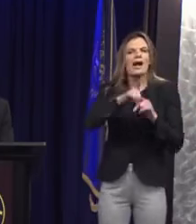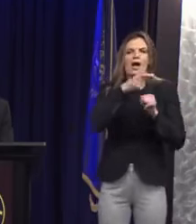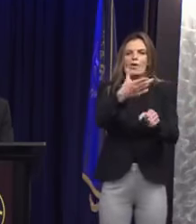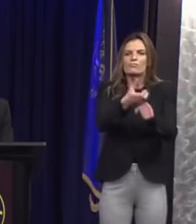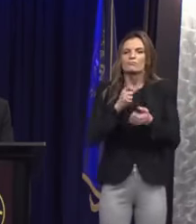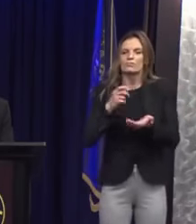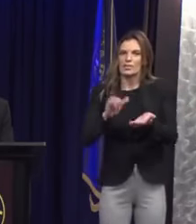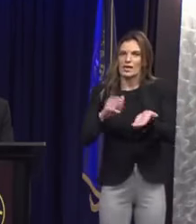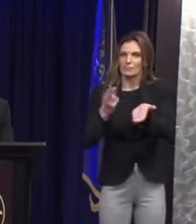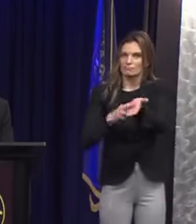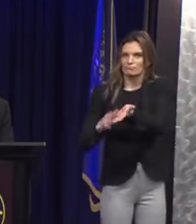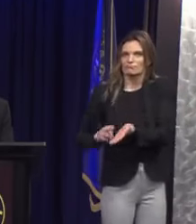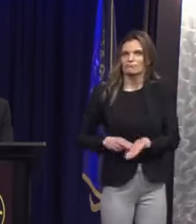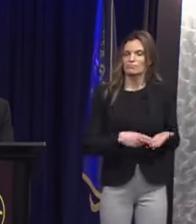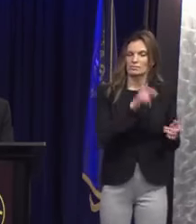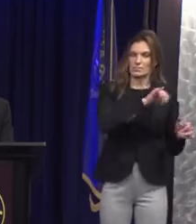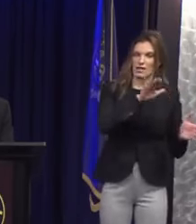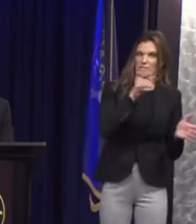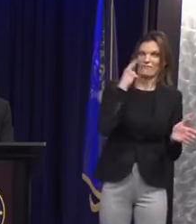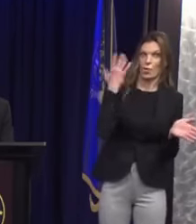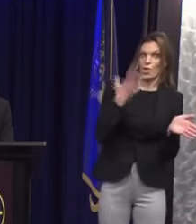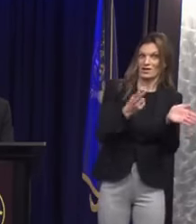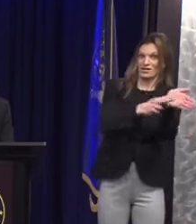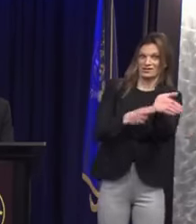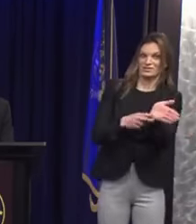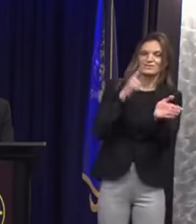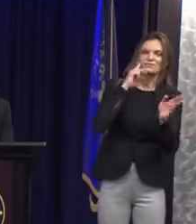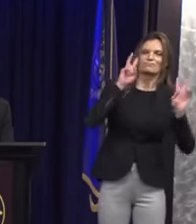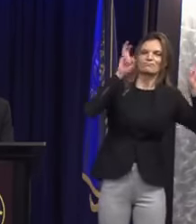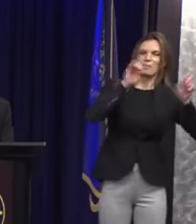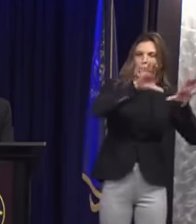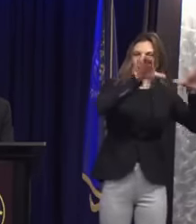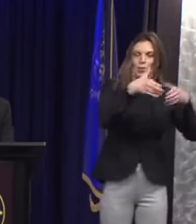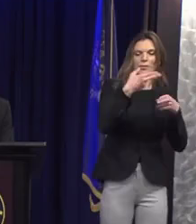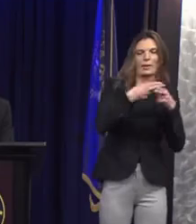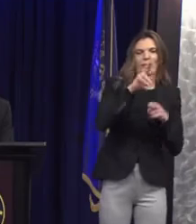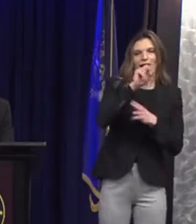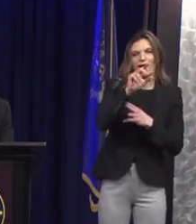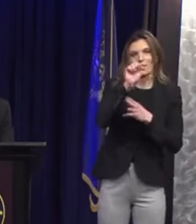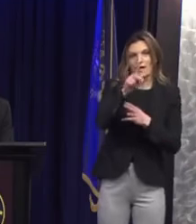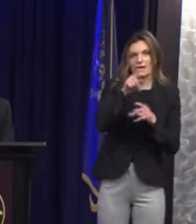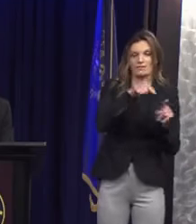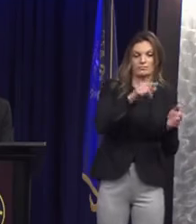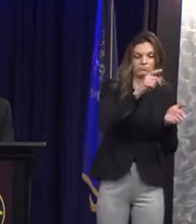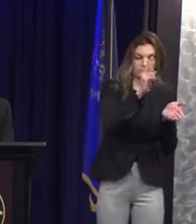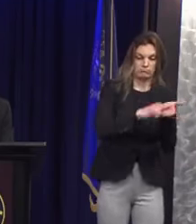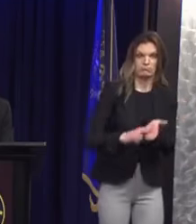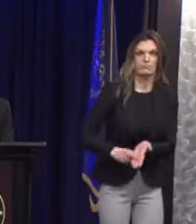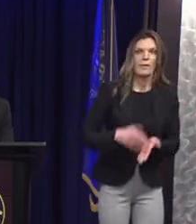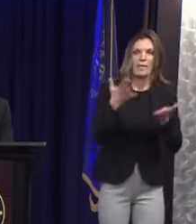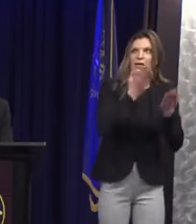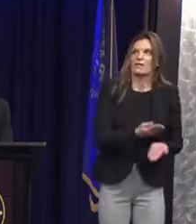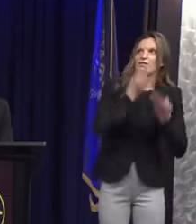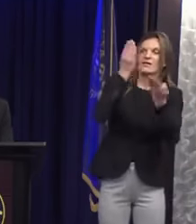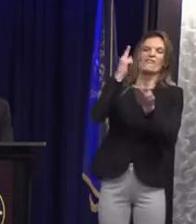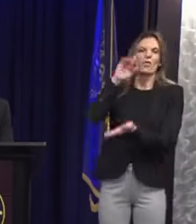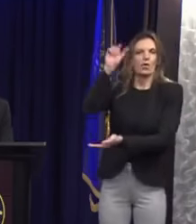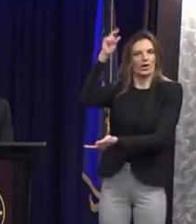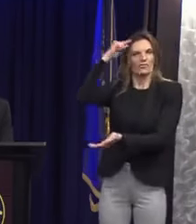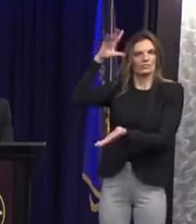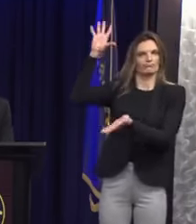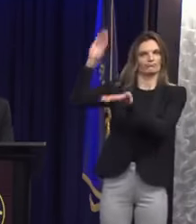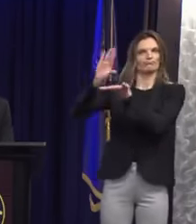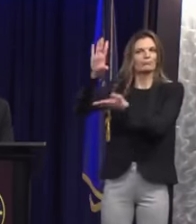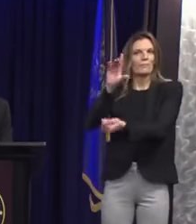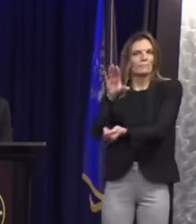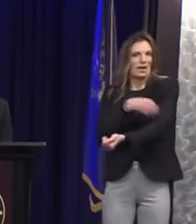of citizens in support of the Unlock Michigan petitions. The media reporting